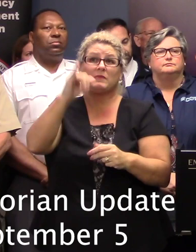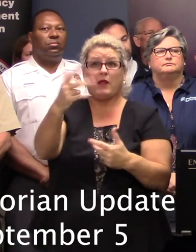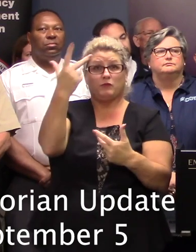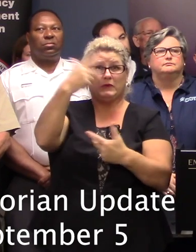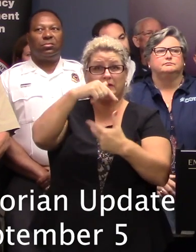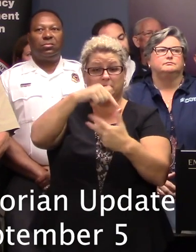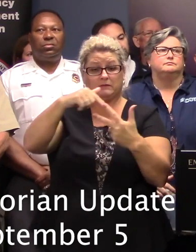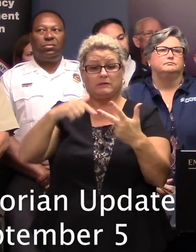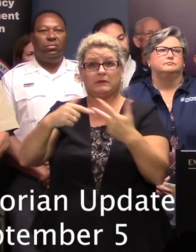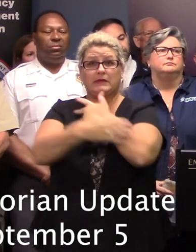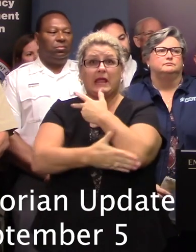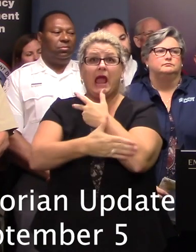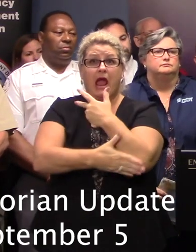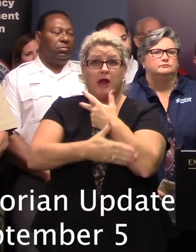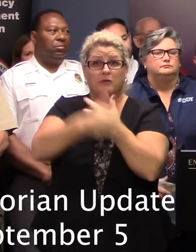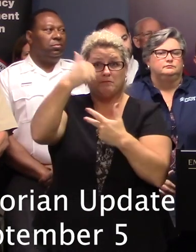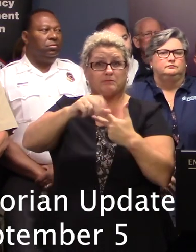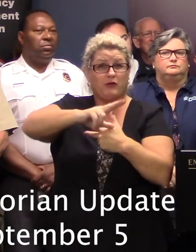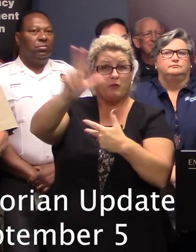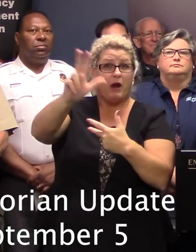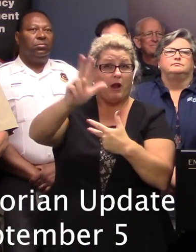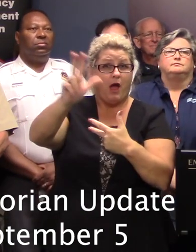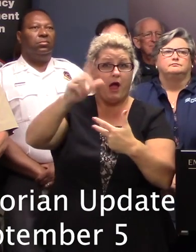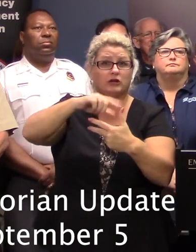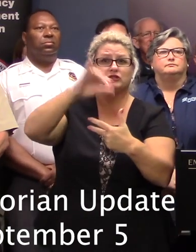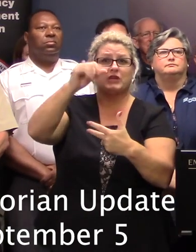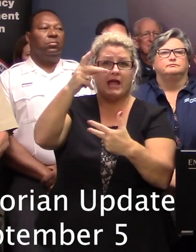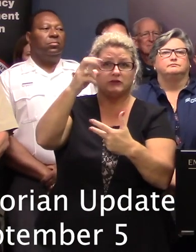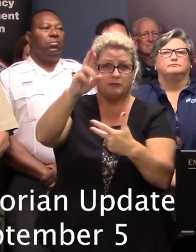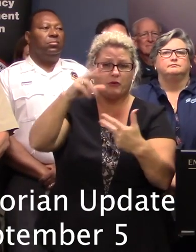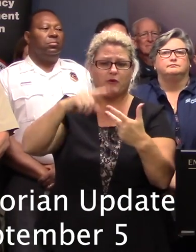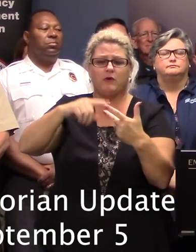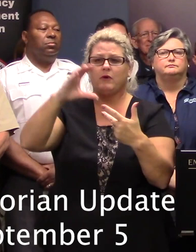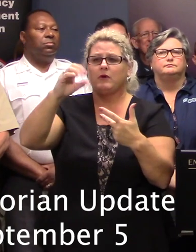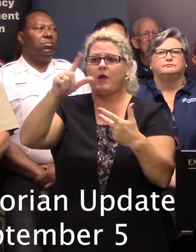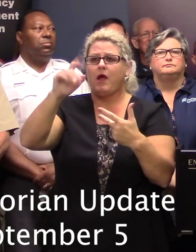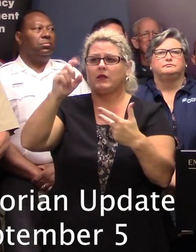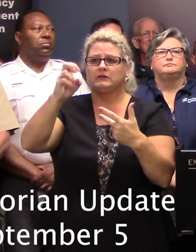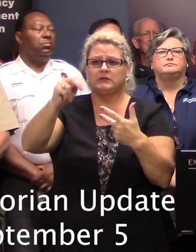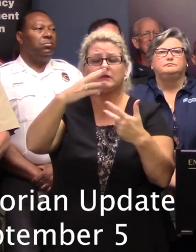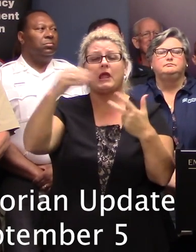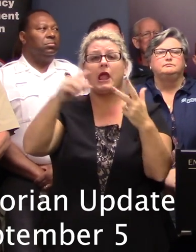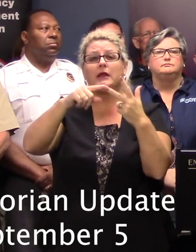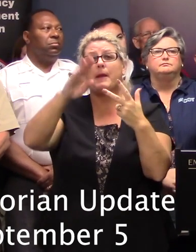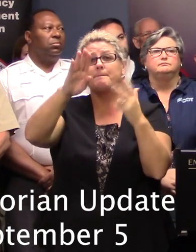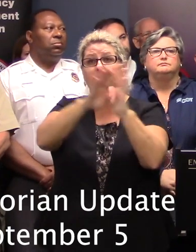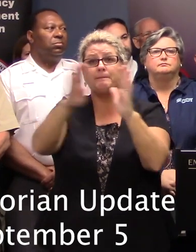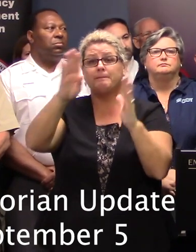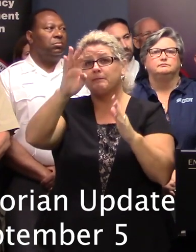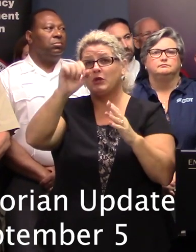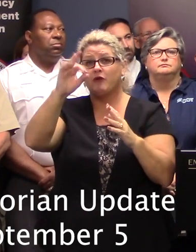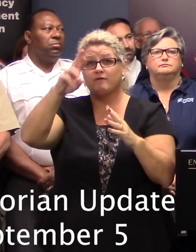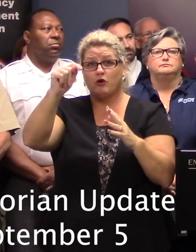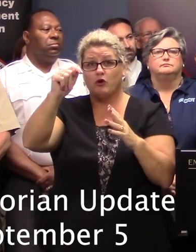evacuation order will be lifted at 3 o'clock in Jasper, Colleton, and Bupa counties, be careful and listen to your